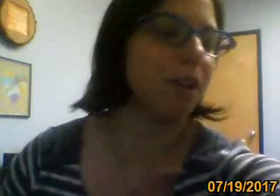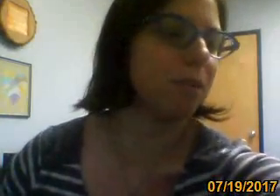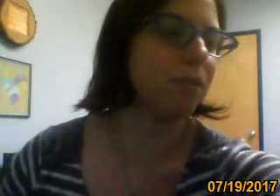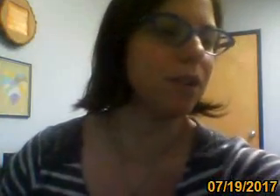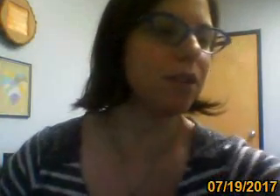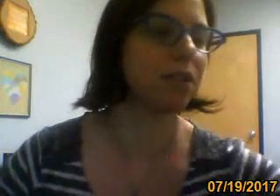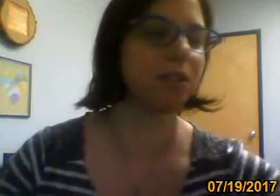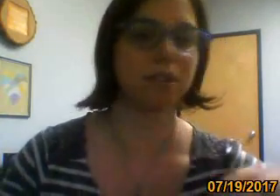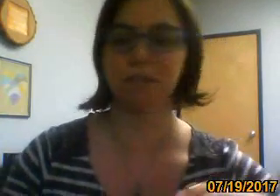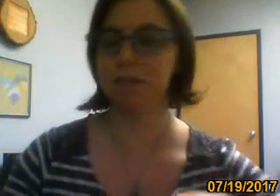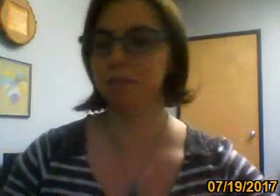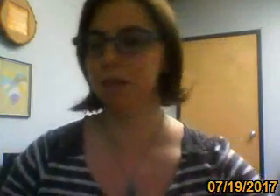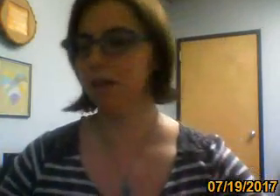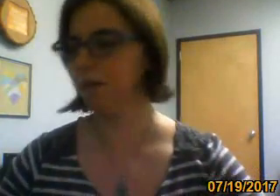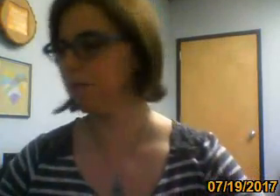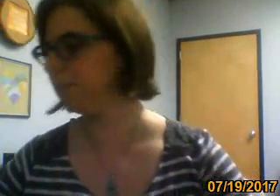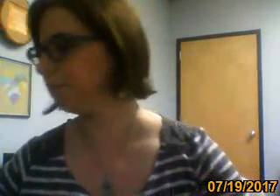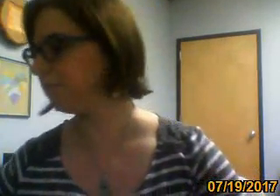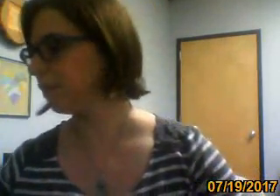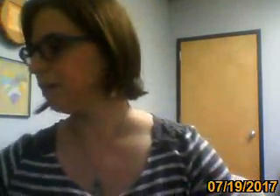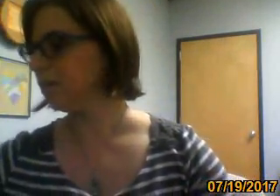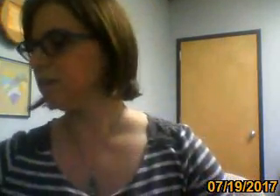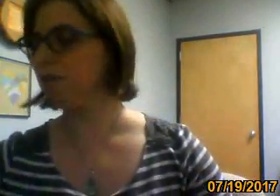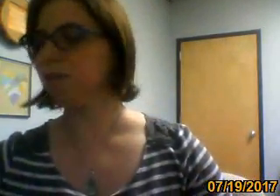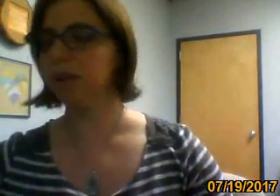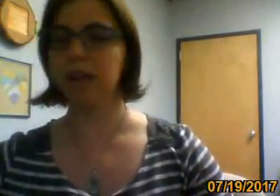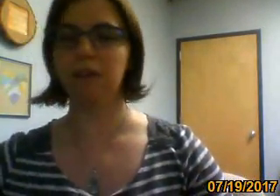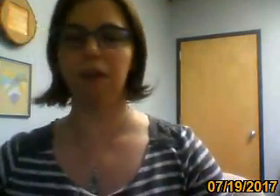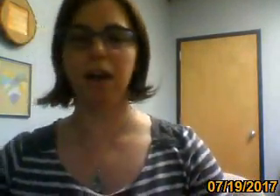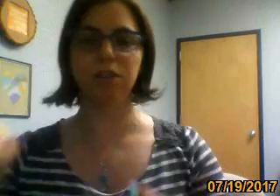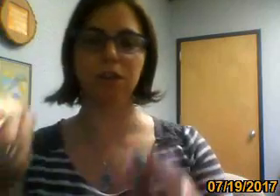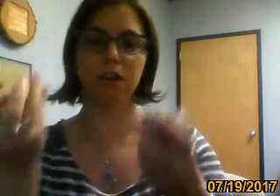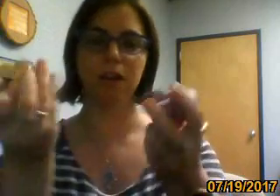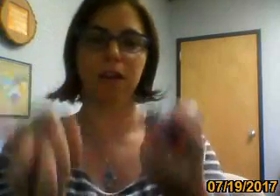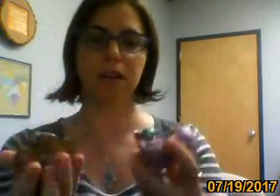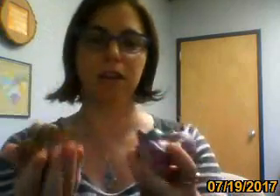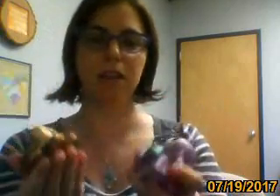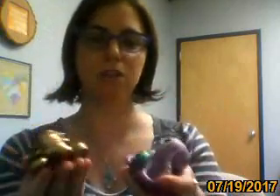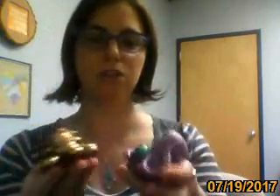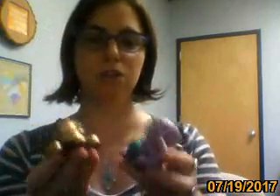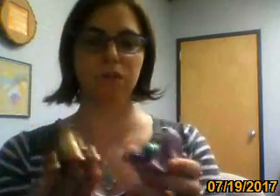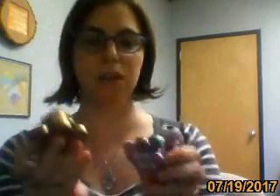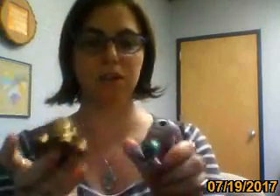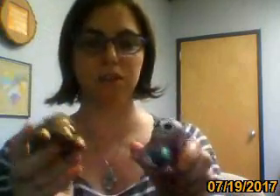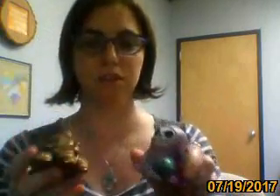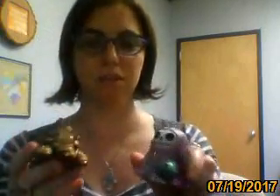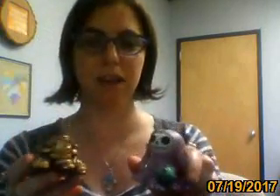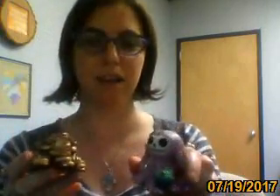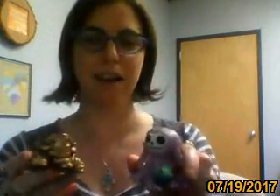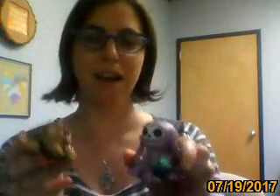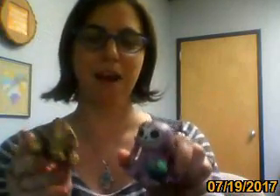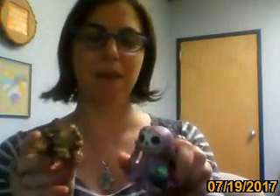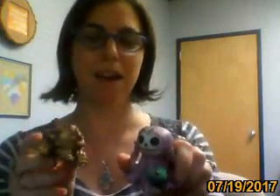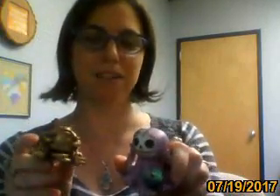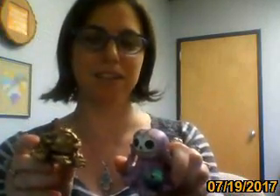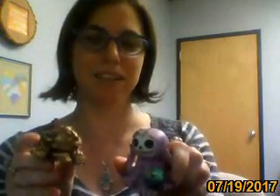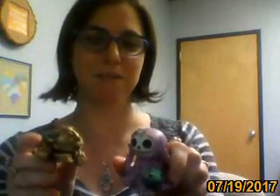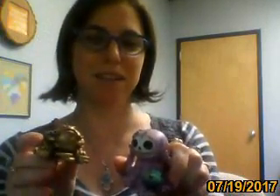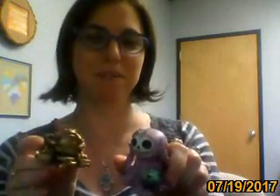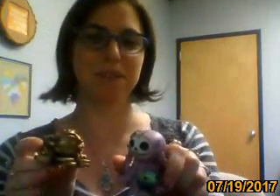I have a couple of figures. So me, um, so like if I took these two figures, right, I'm not actually going to make